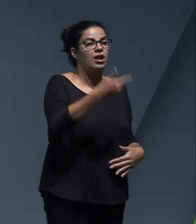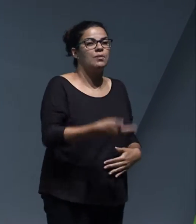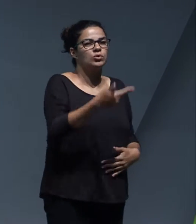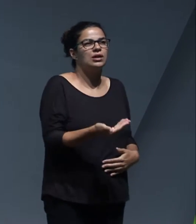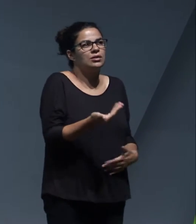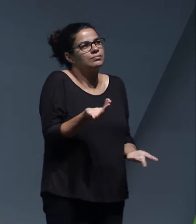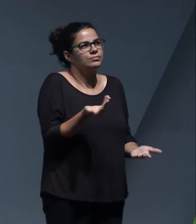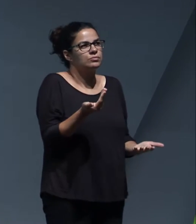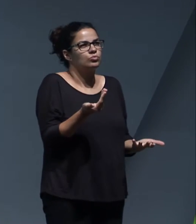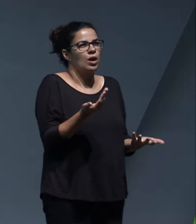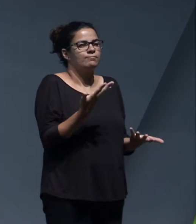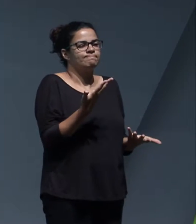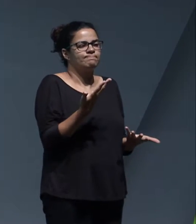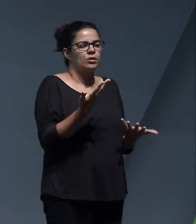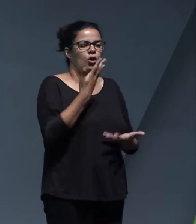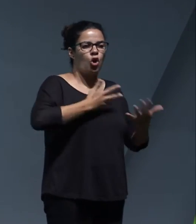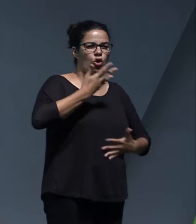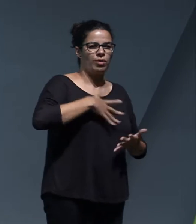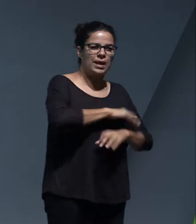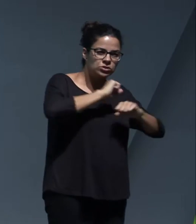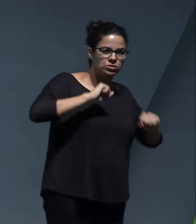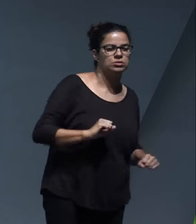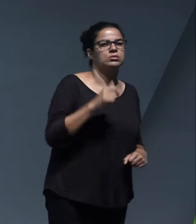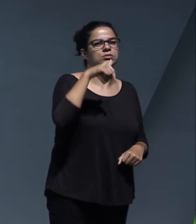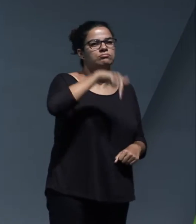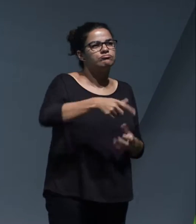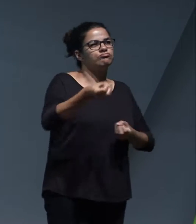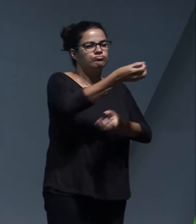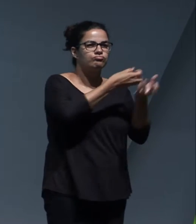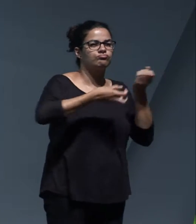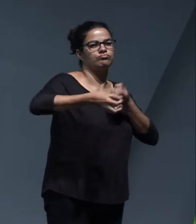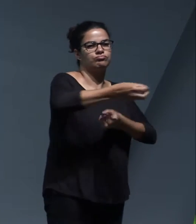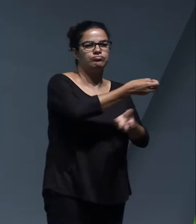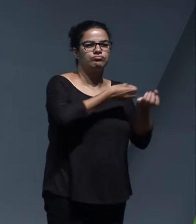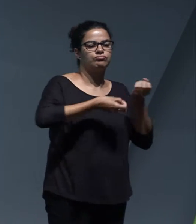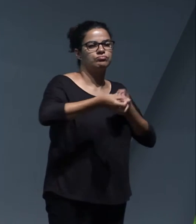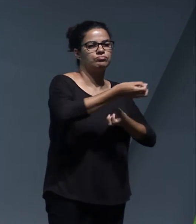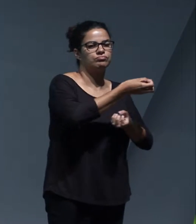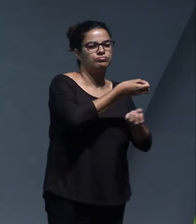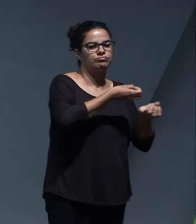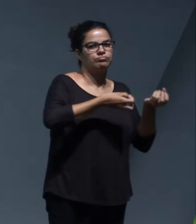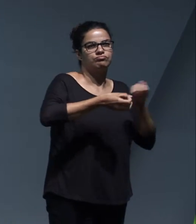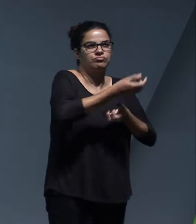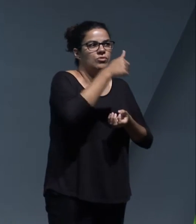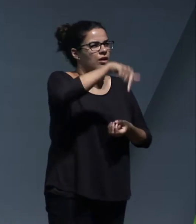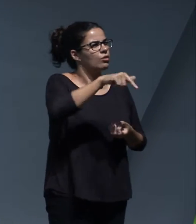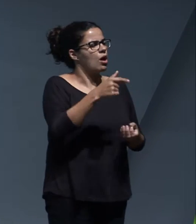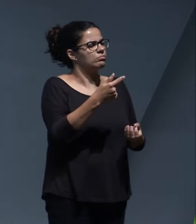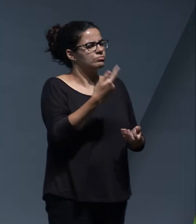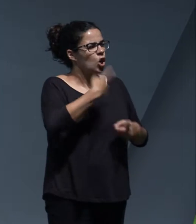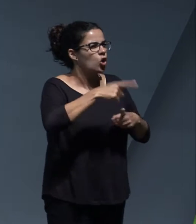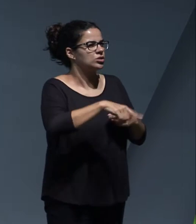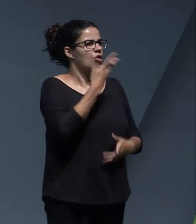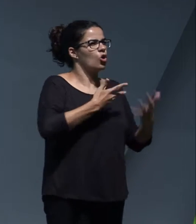importance is the background of know-how that's been left here